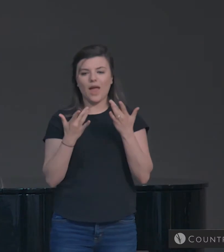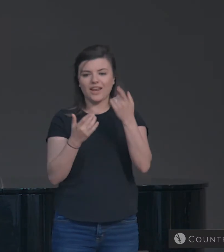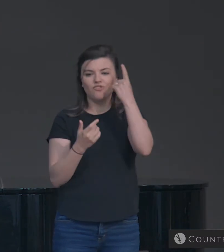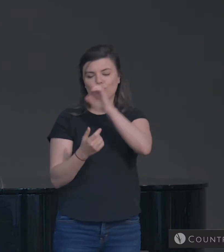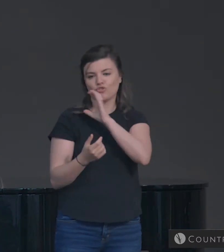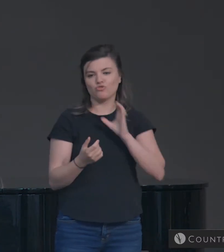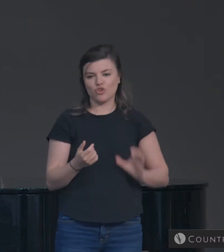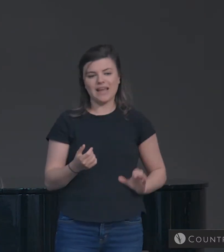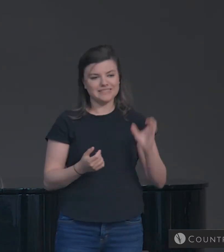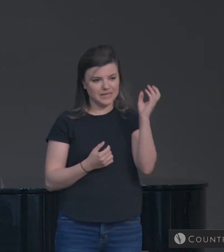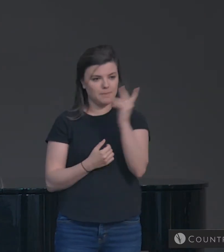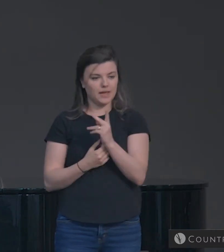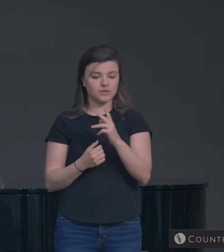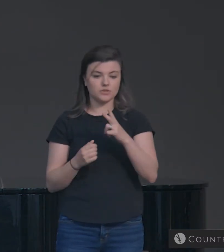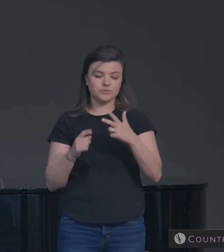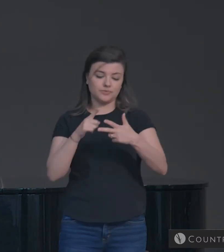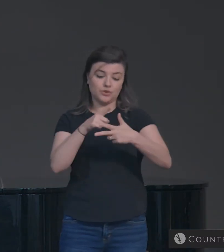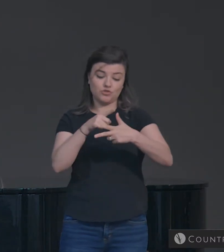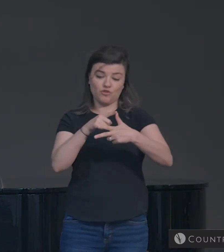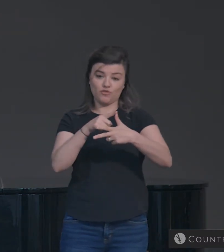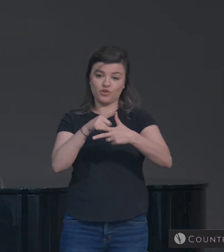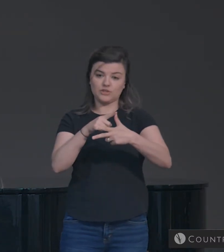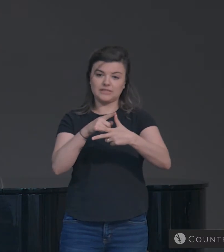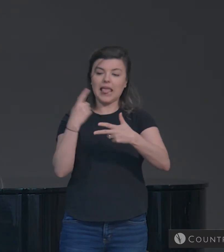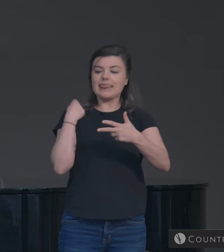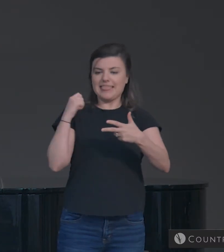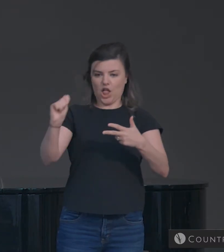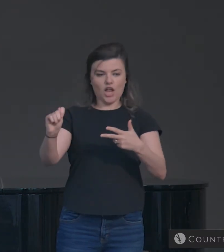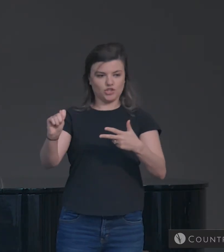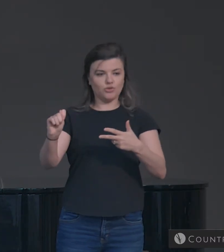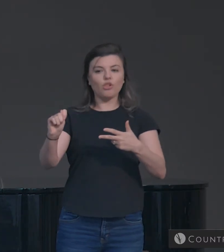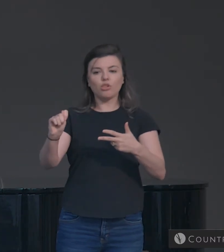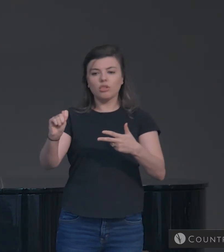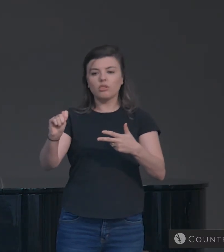Christ to make his return. So let's start with the first section, theological section.